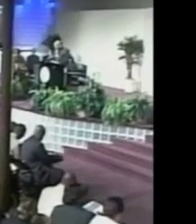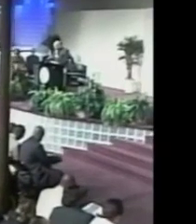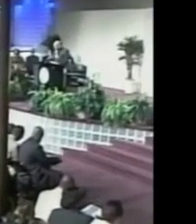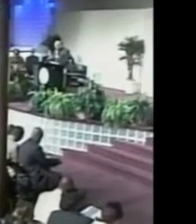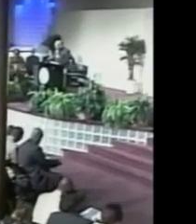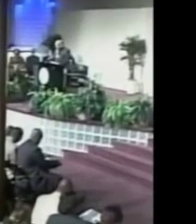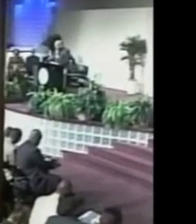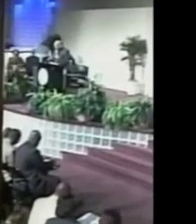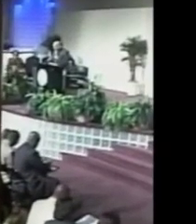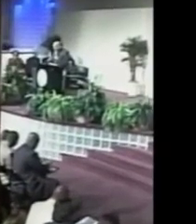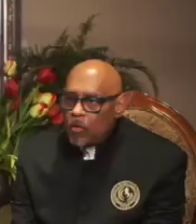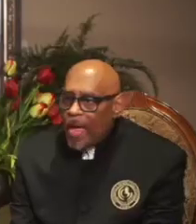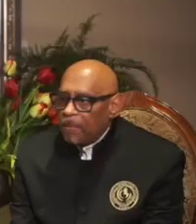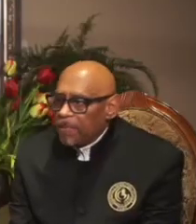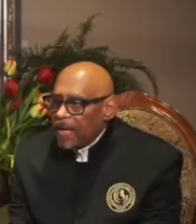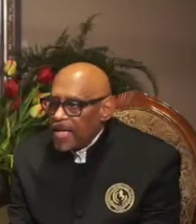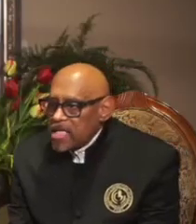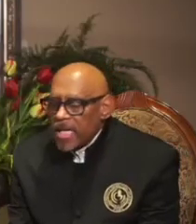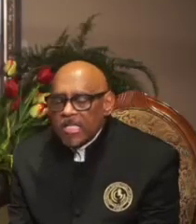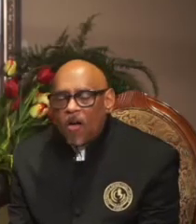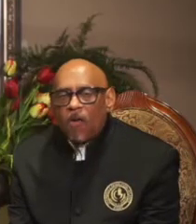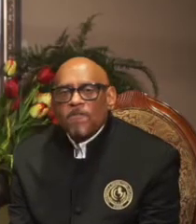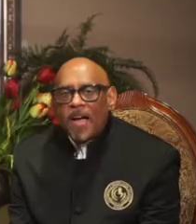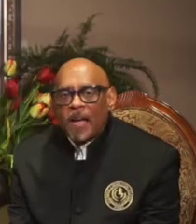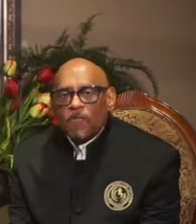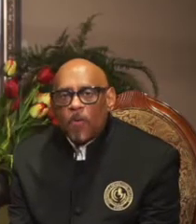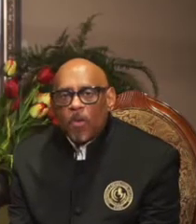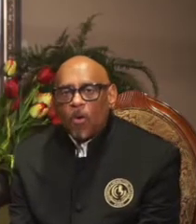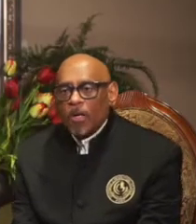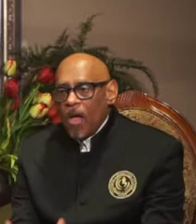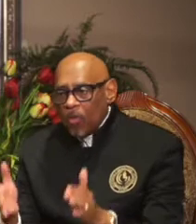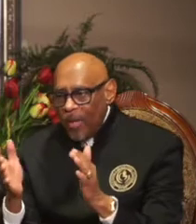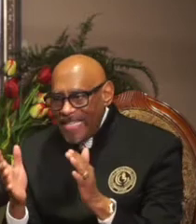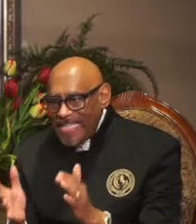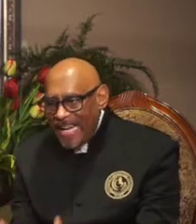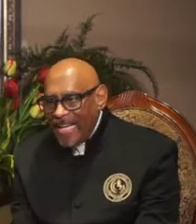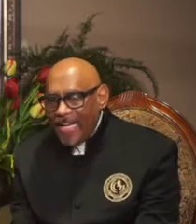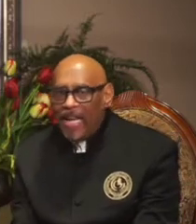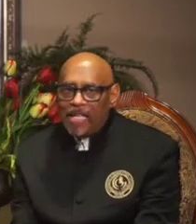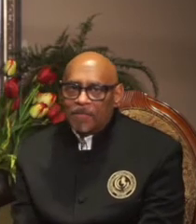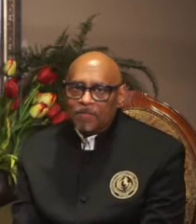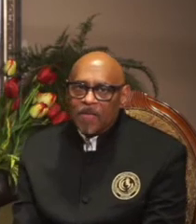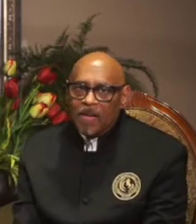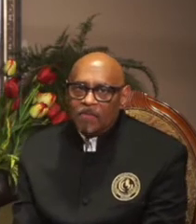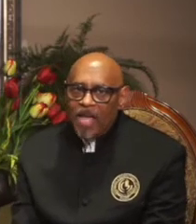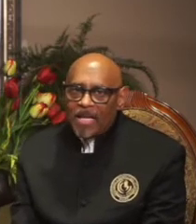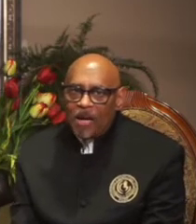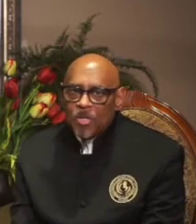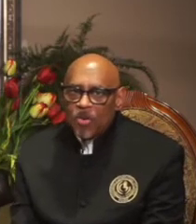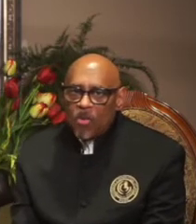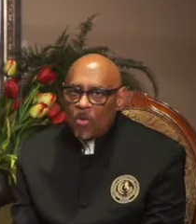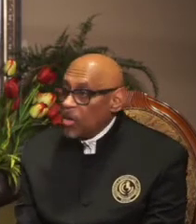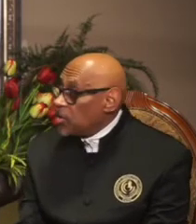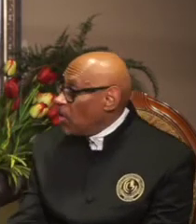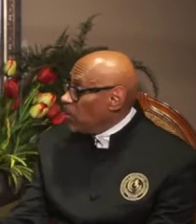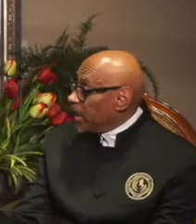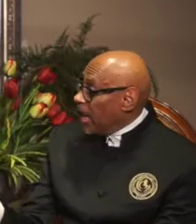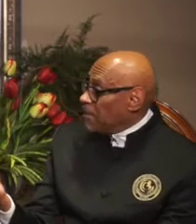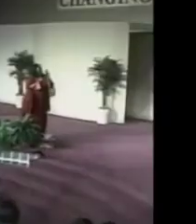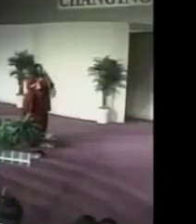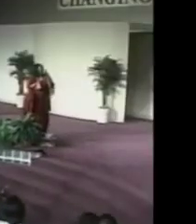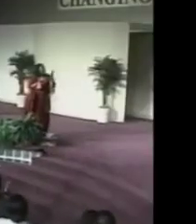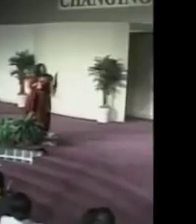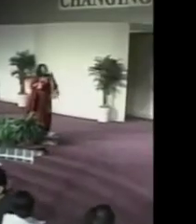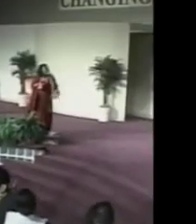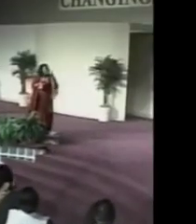Woods Drive. I'm telling you, that place is on fire for the Lord. We dedicated that house to the Lord. You know, we